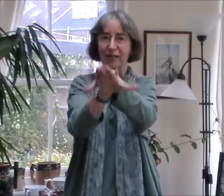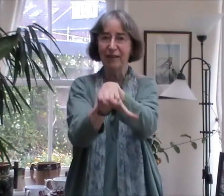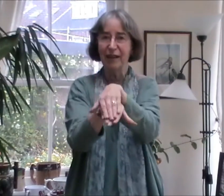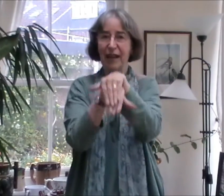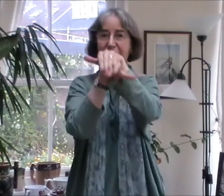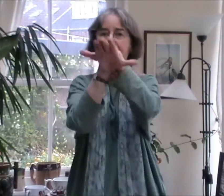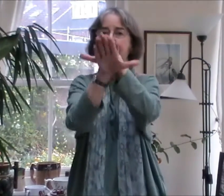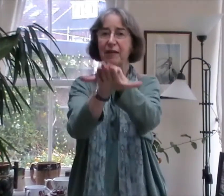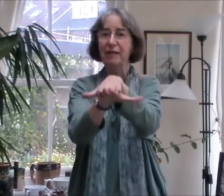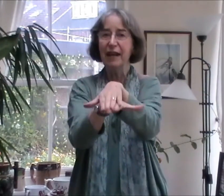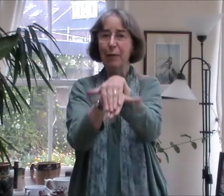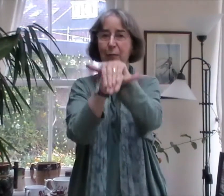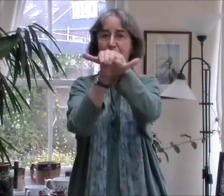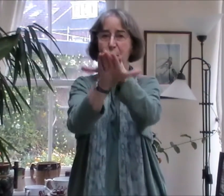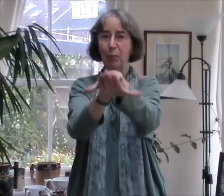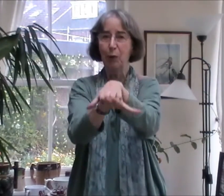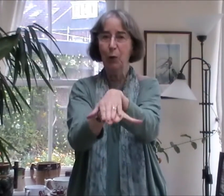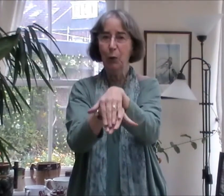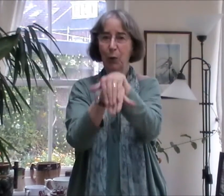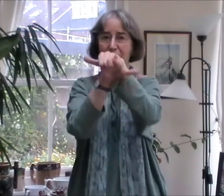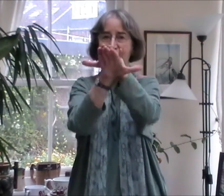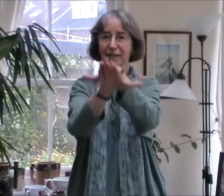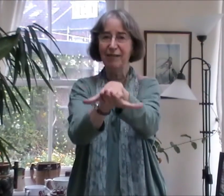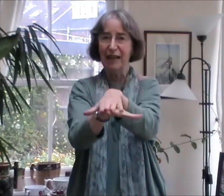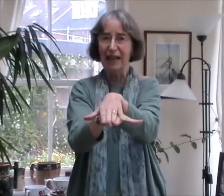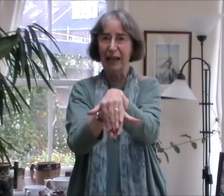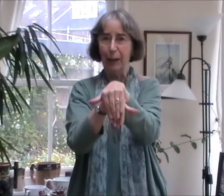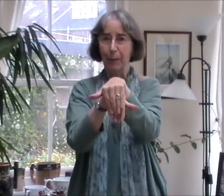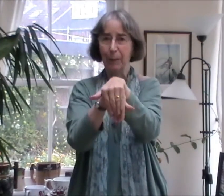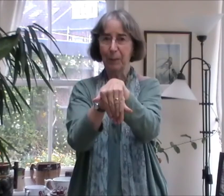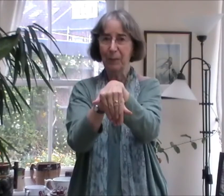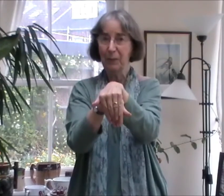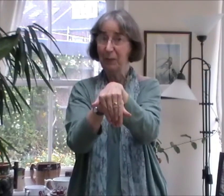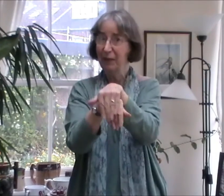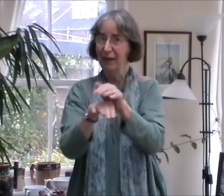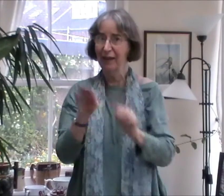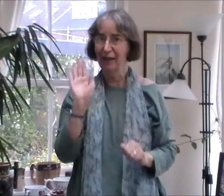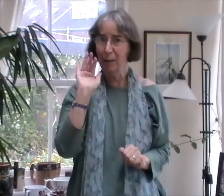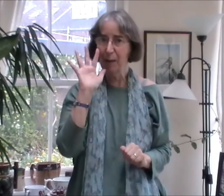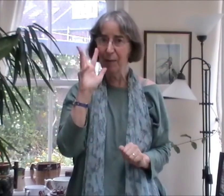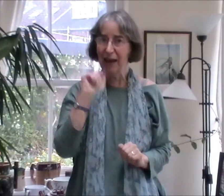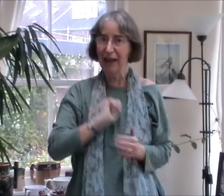in the deep blue sea. Bye-bye.